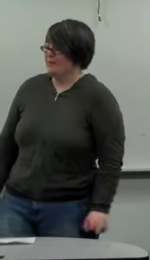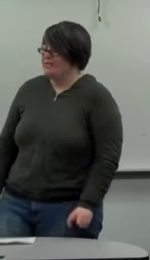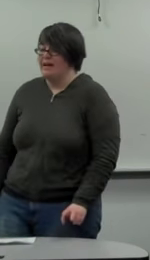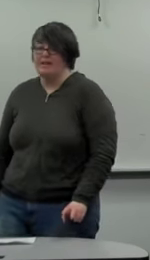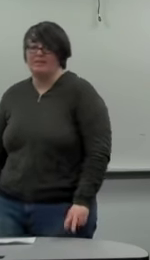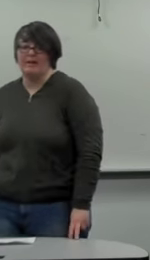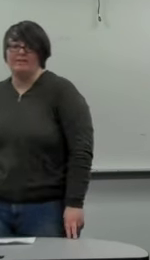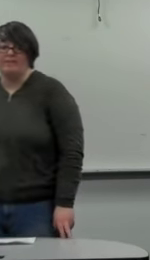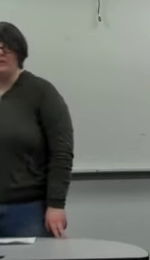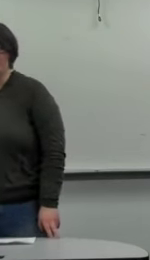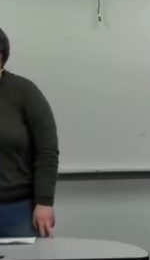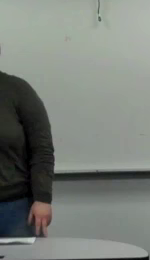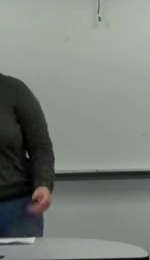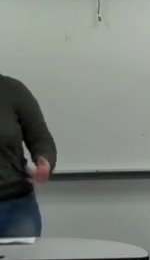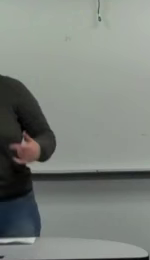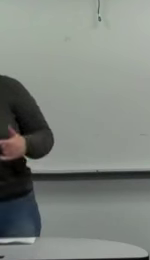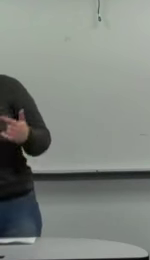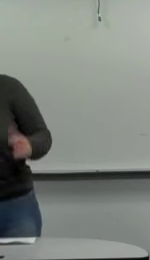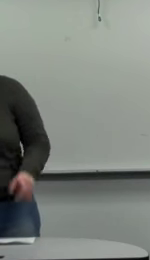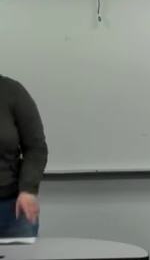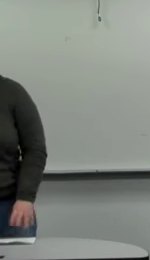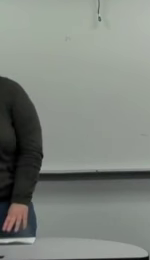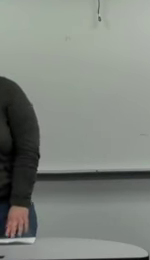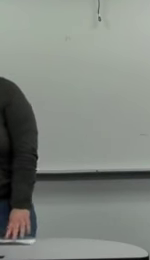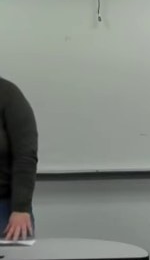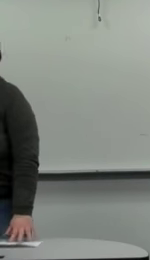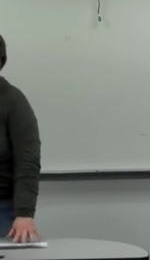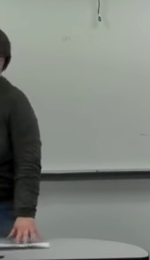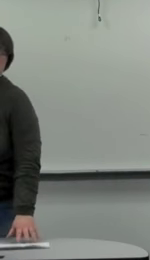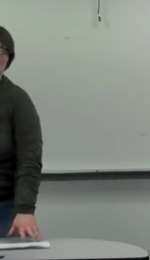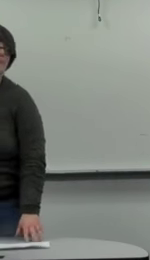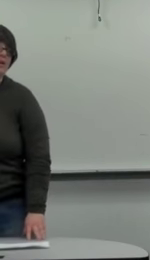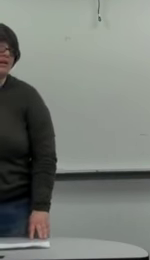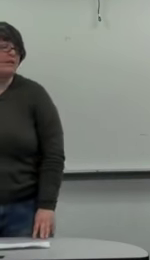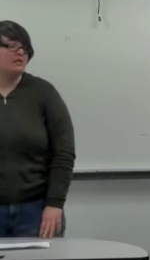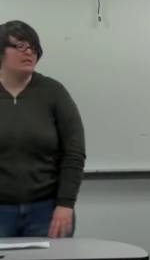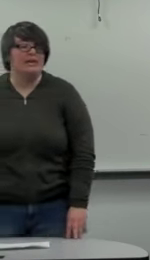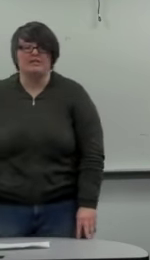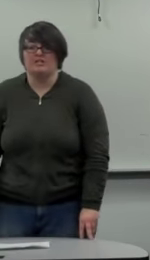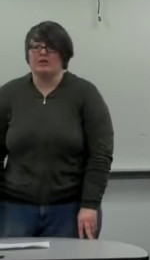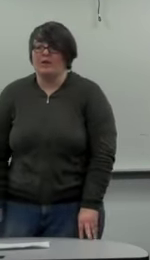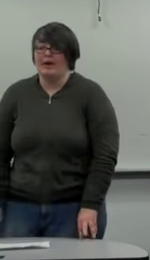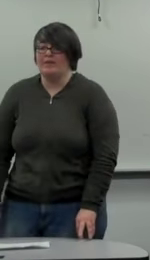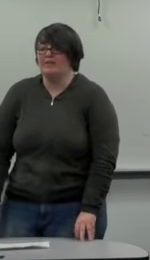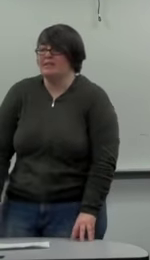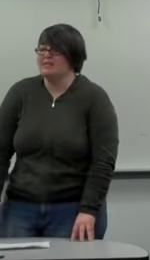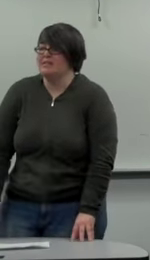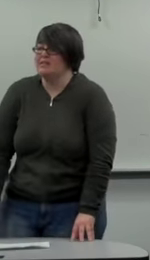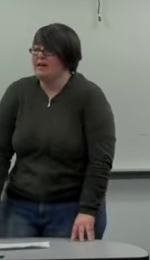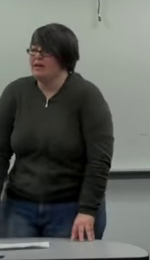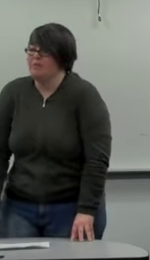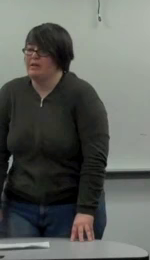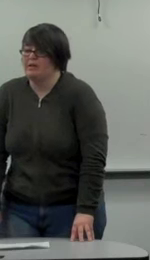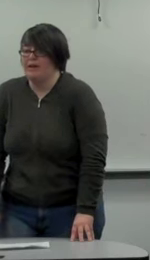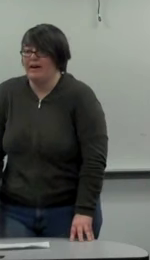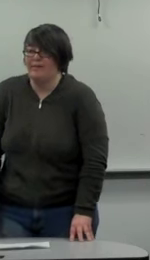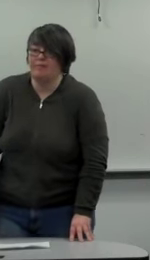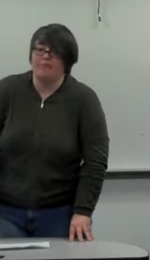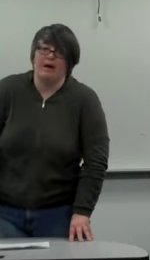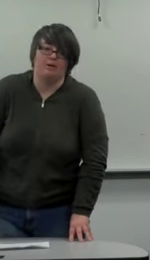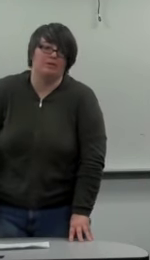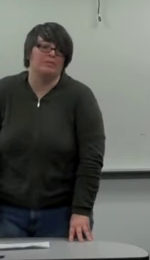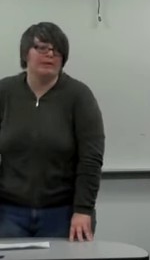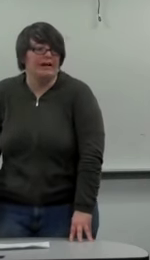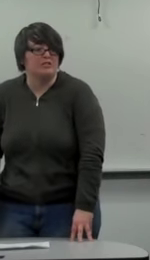Another parasite, the blood fluke, is able to hide itself from the immune system. Scientists don't know how it does this yet, but it could